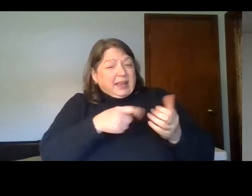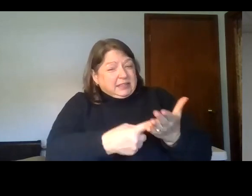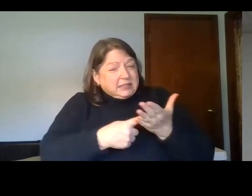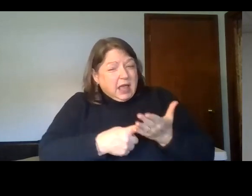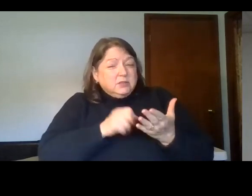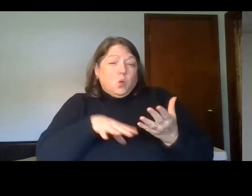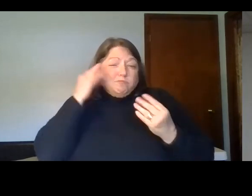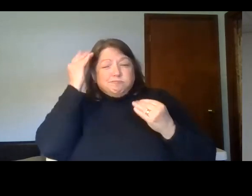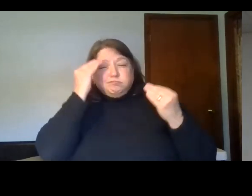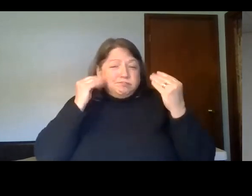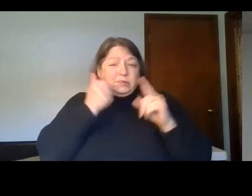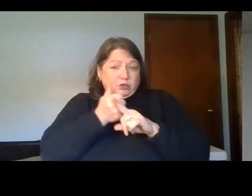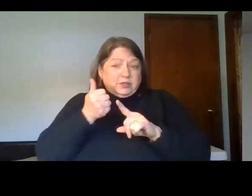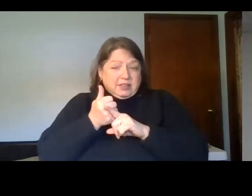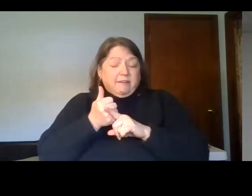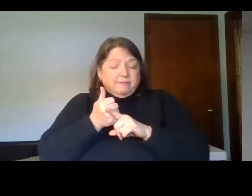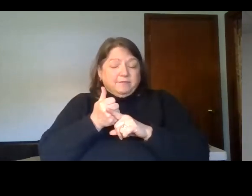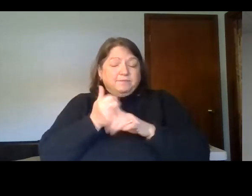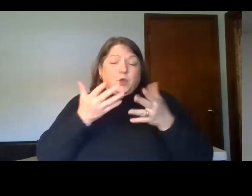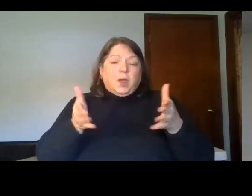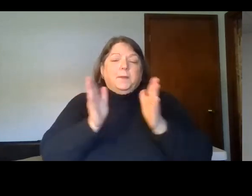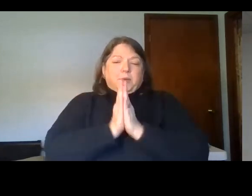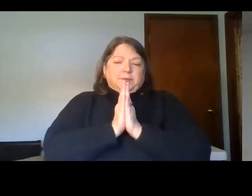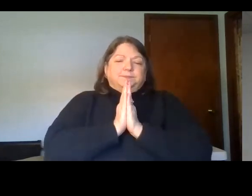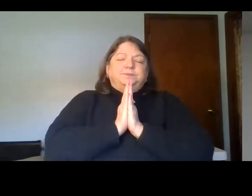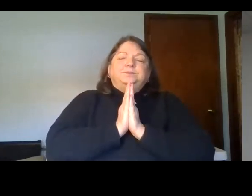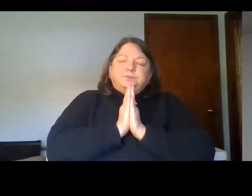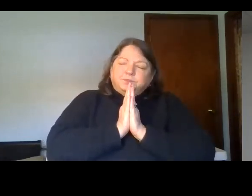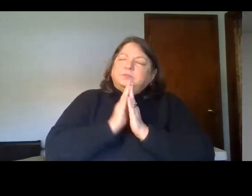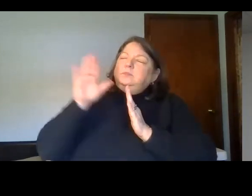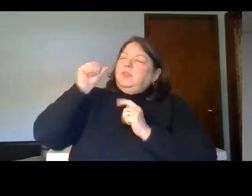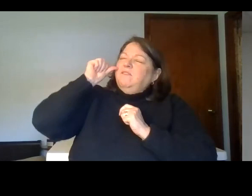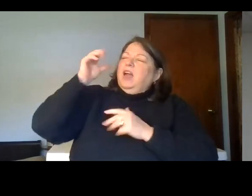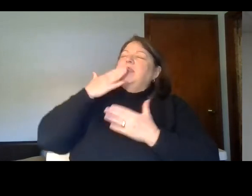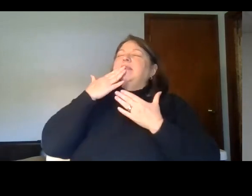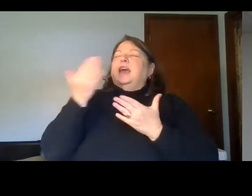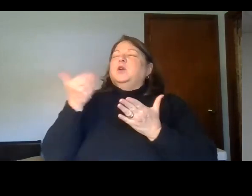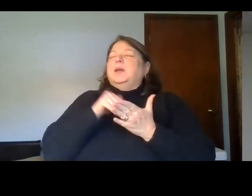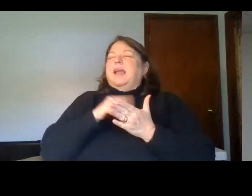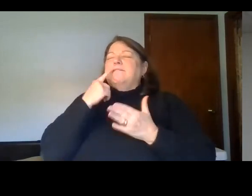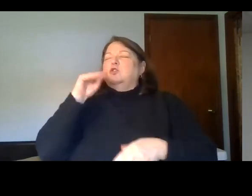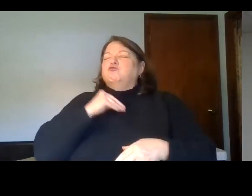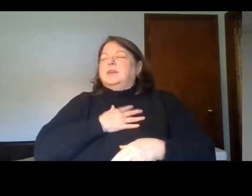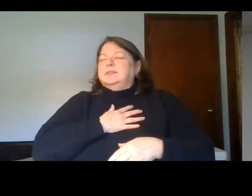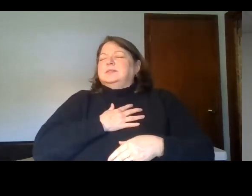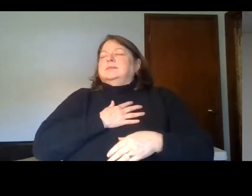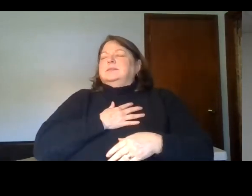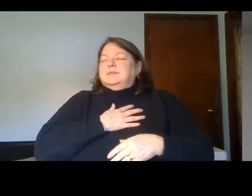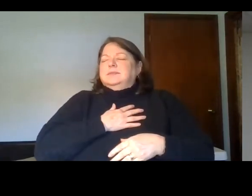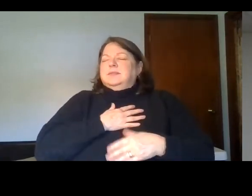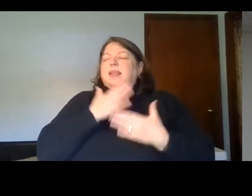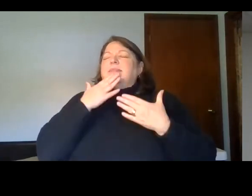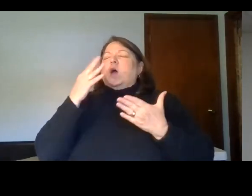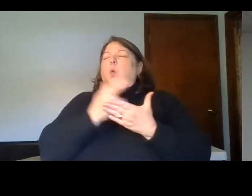message. Let me close in prayer. Father, thank you again for your grace. Thank you, Holy Spirit, that you are